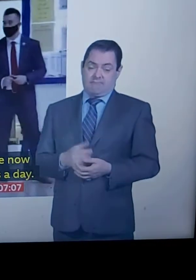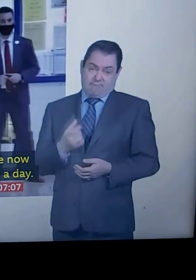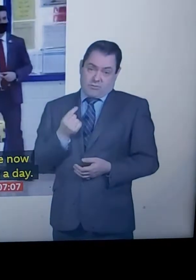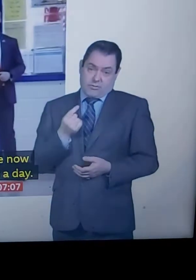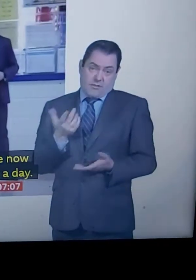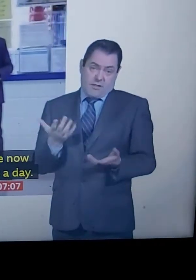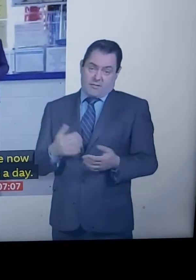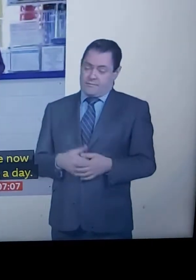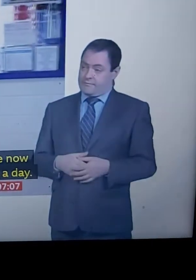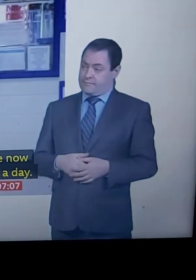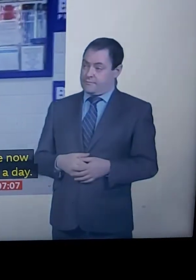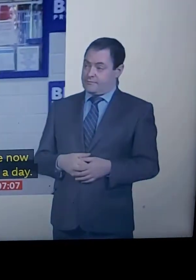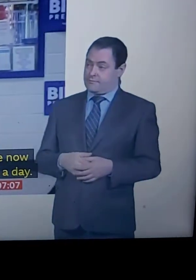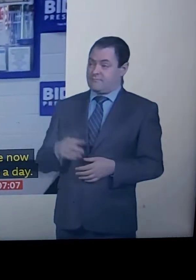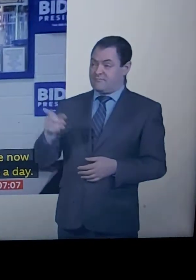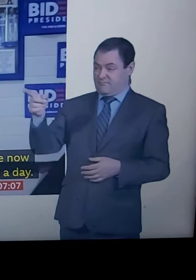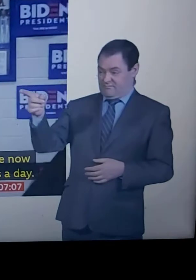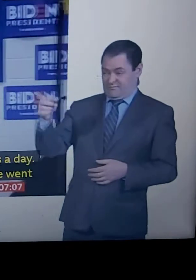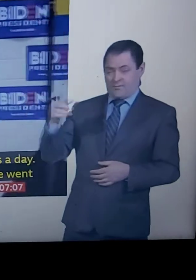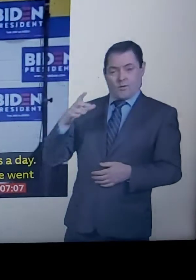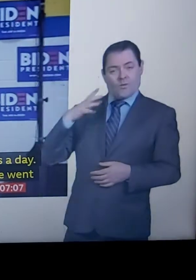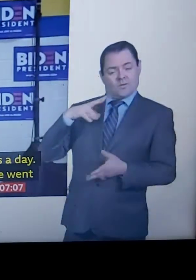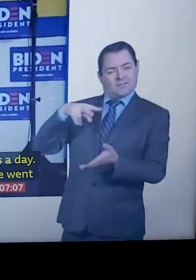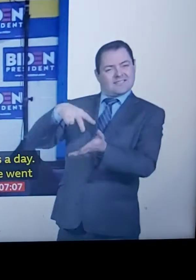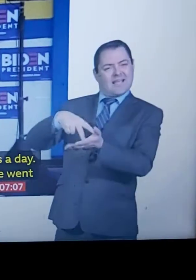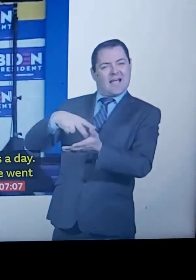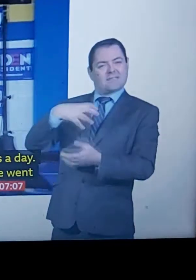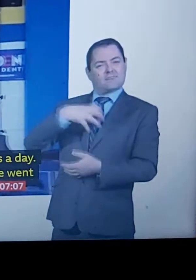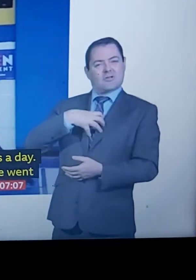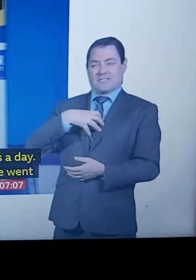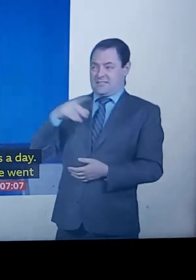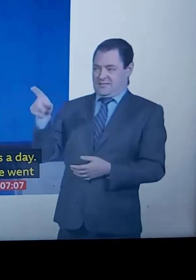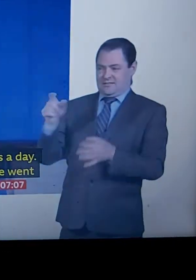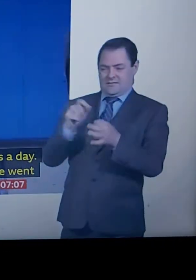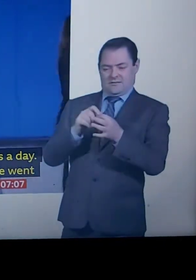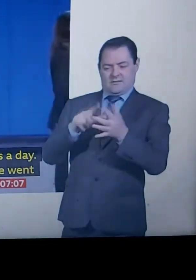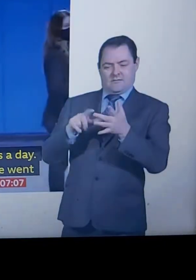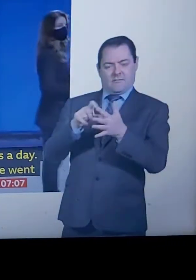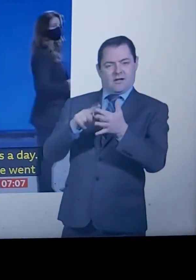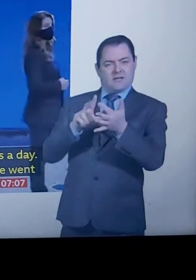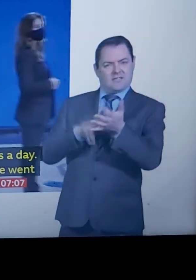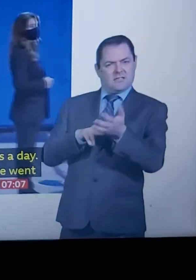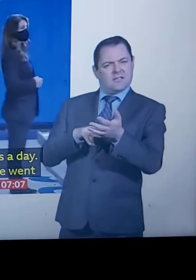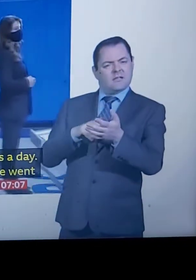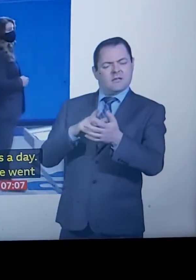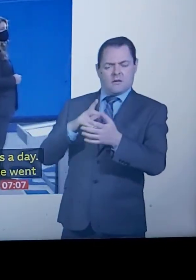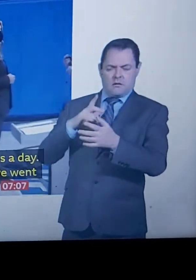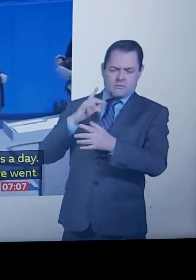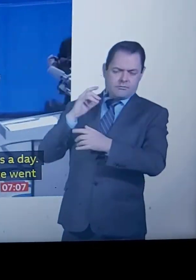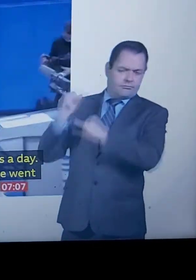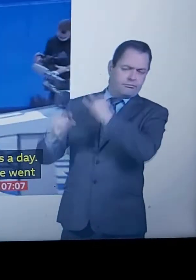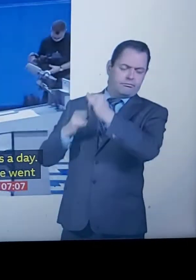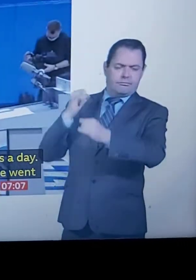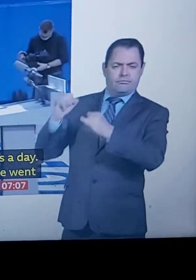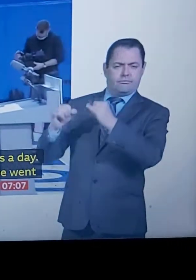Stepping up his campaign for the presidency, Joe Biden has launched a blistering attack on Donald Trump's handling of the pandemic.